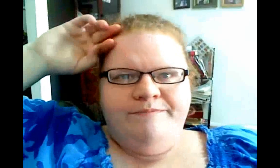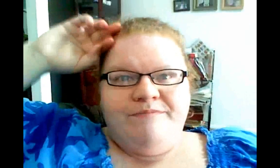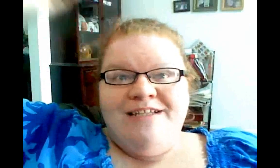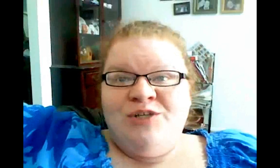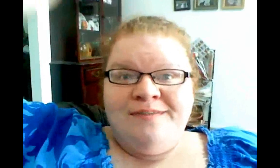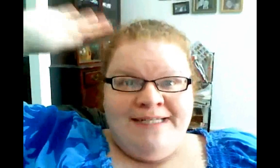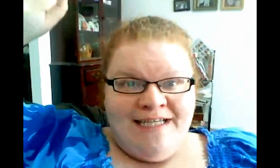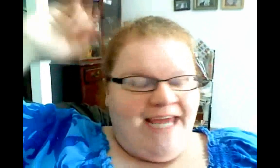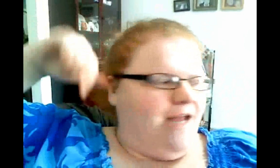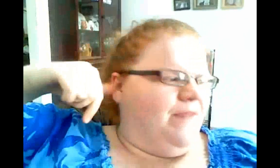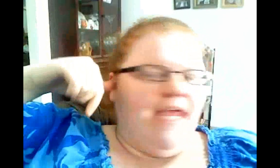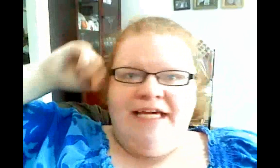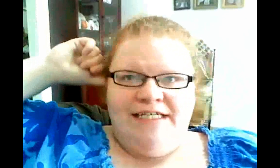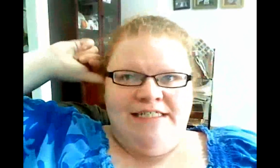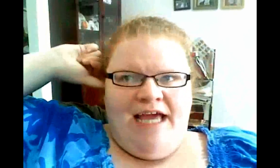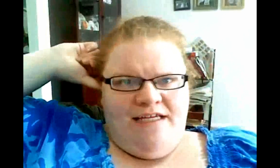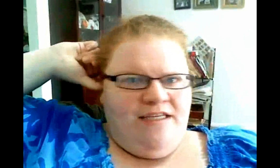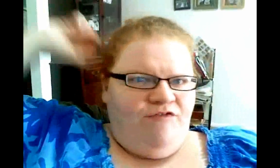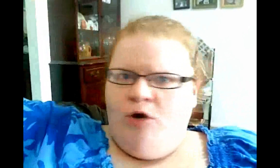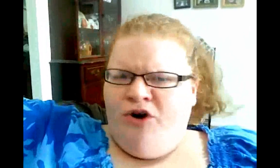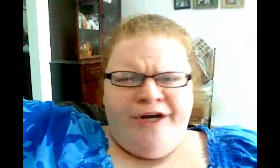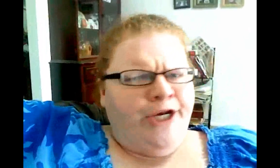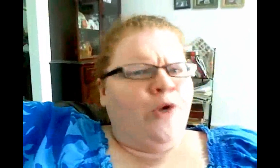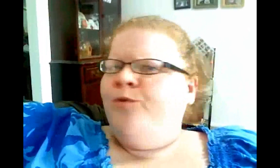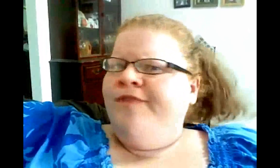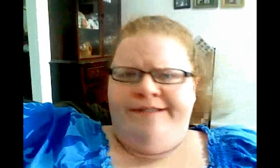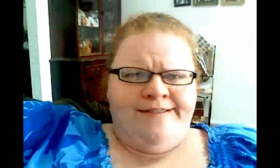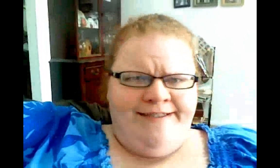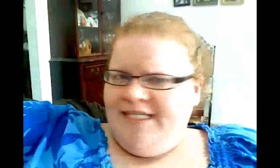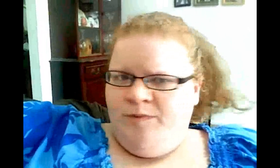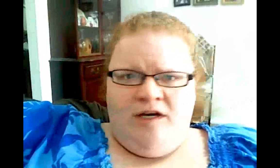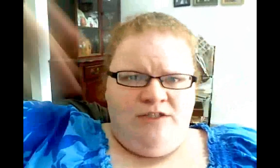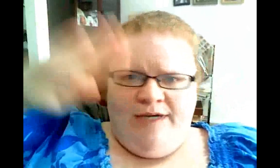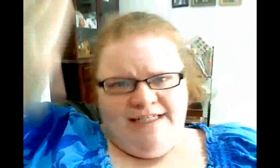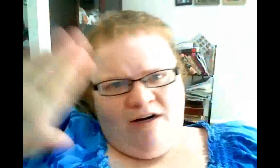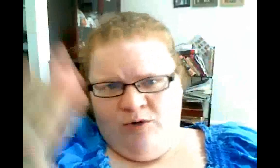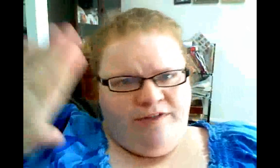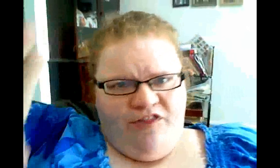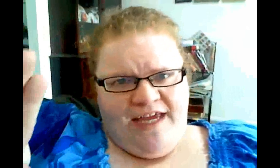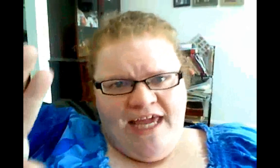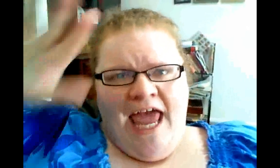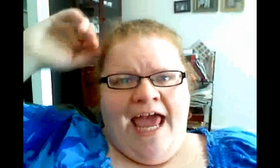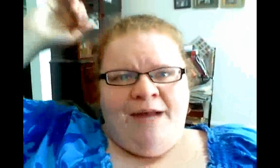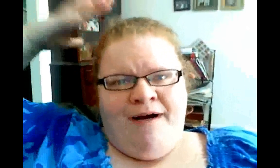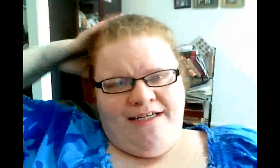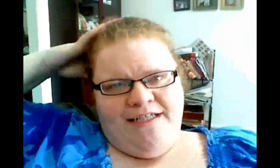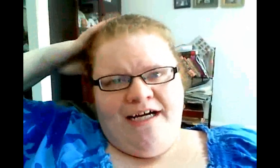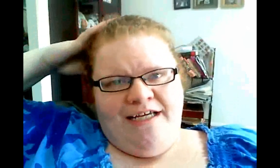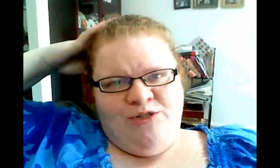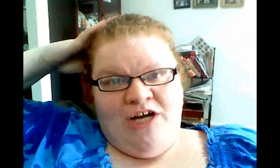So it's my Sunday and if you don't already know that Sundays we all do kind of our own little thing and mine I usually talk